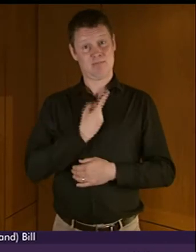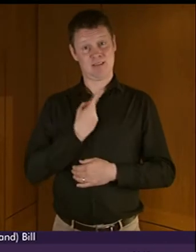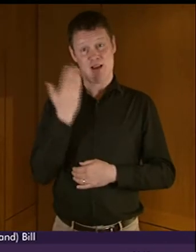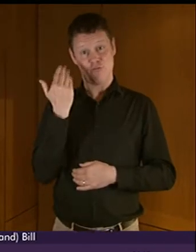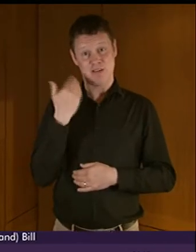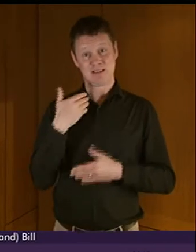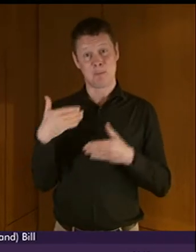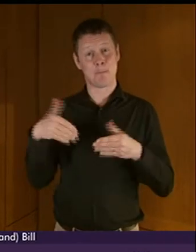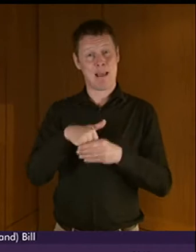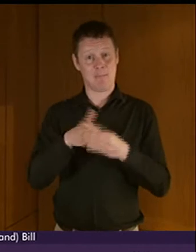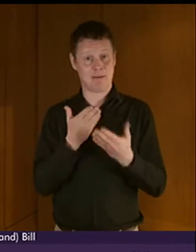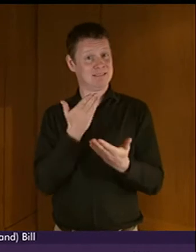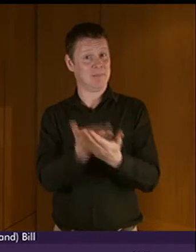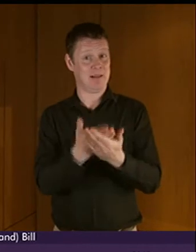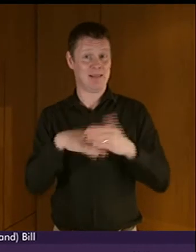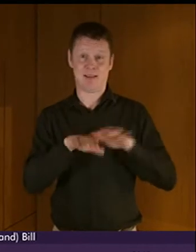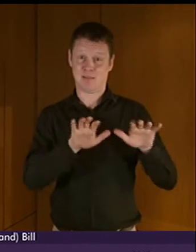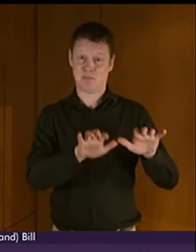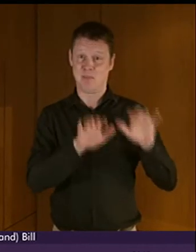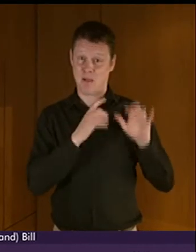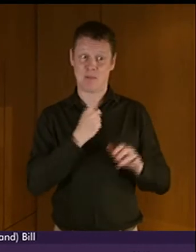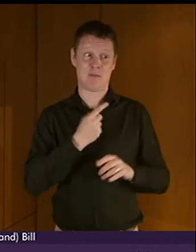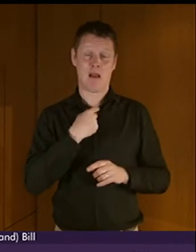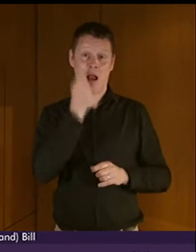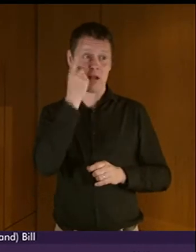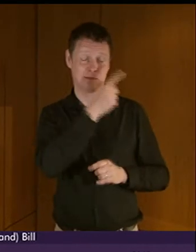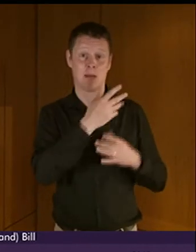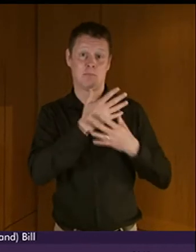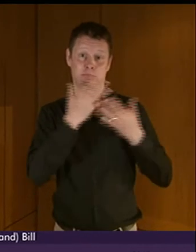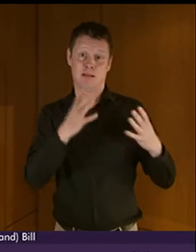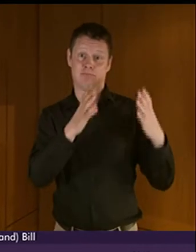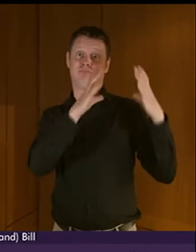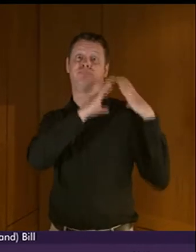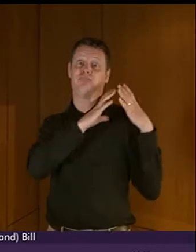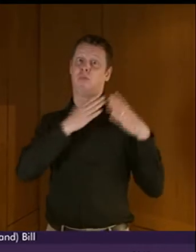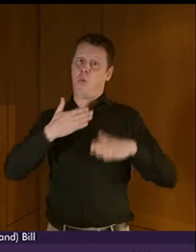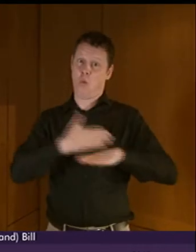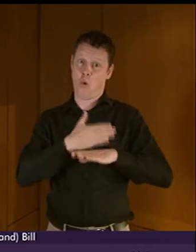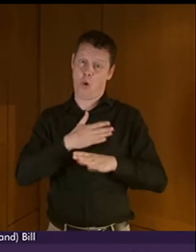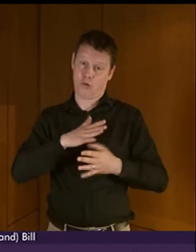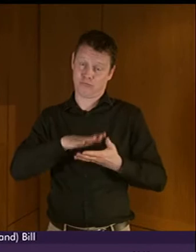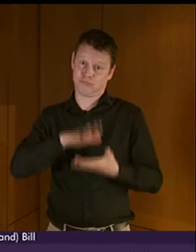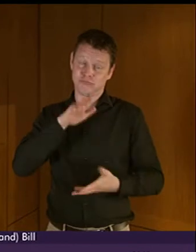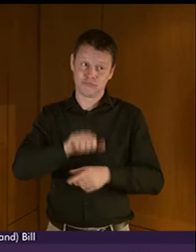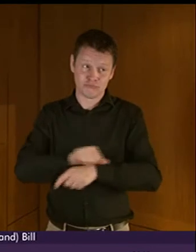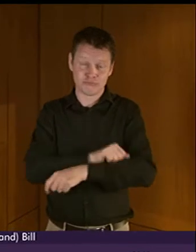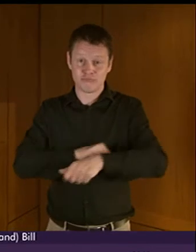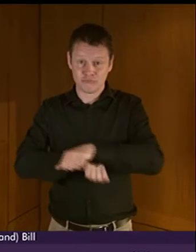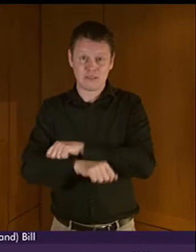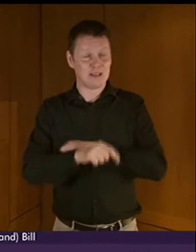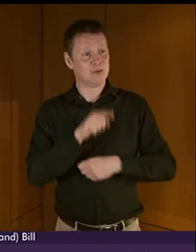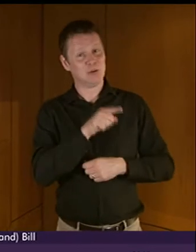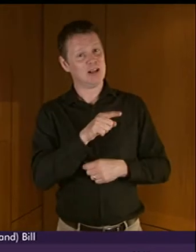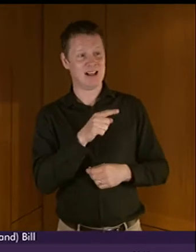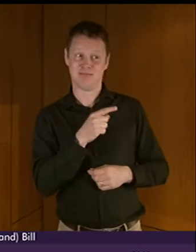to Parliament, I understand the workload that is involved, and indeed he has my